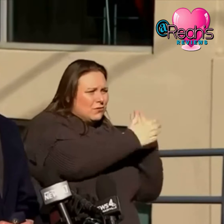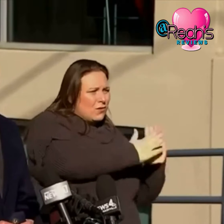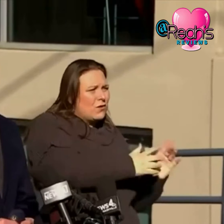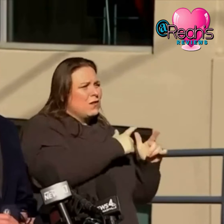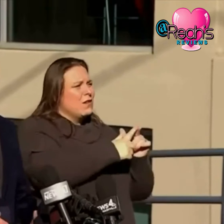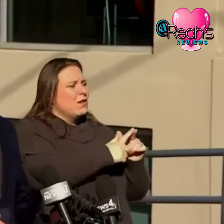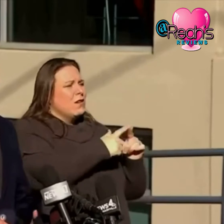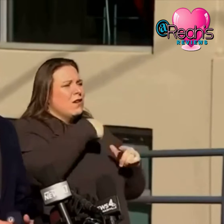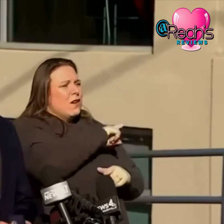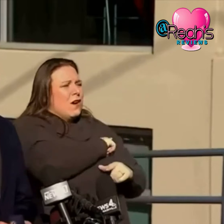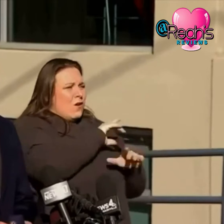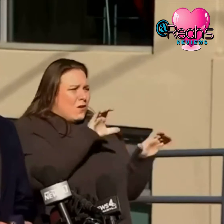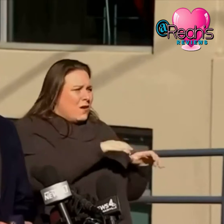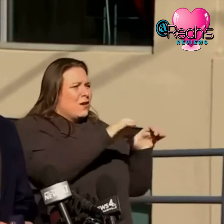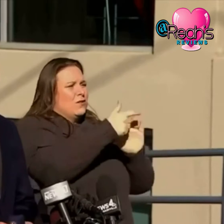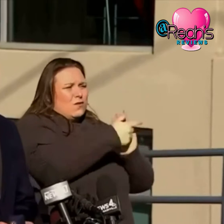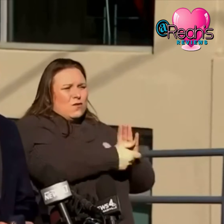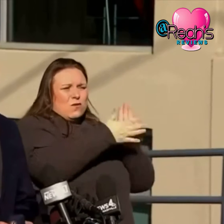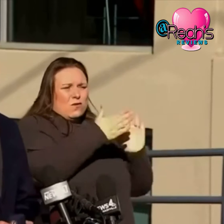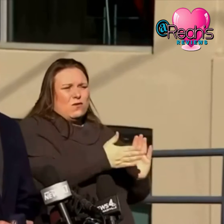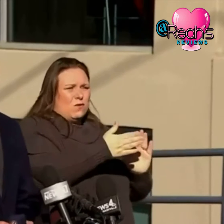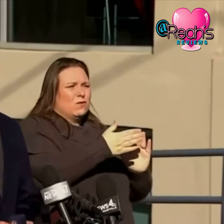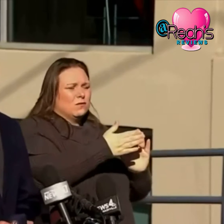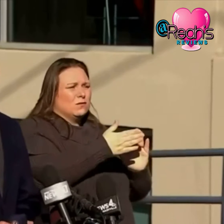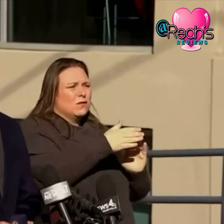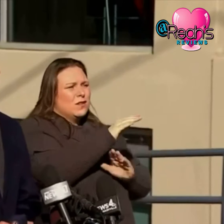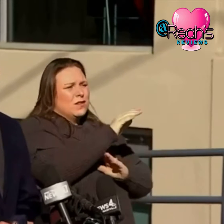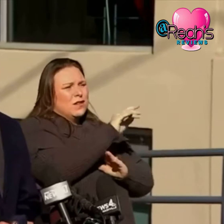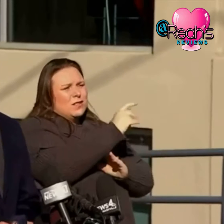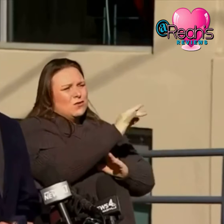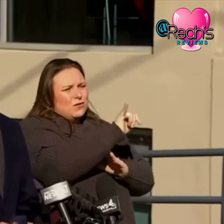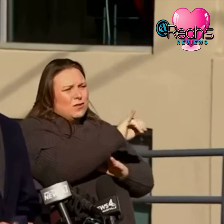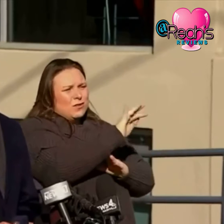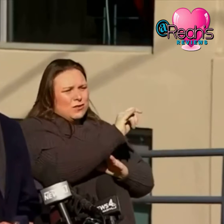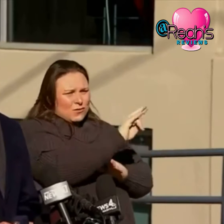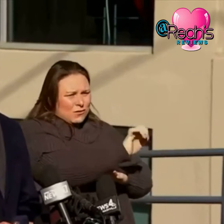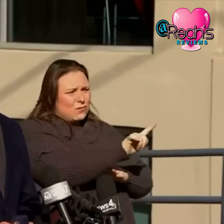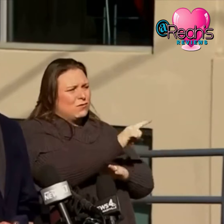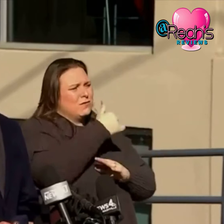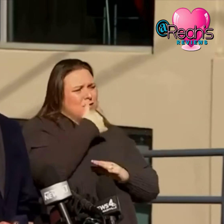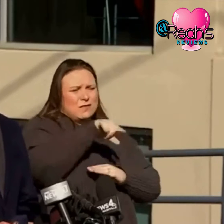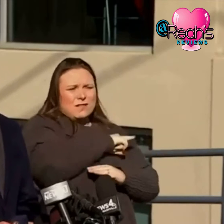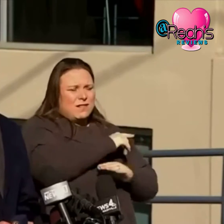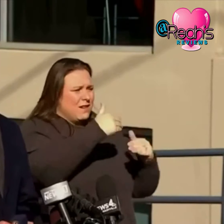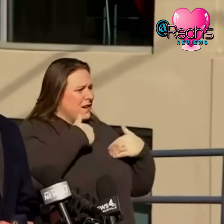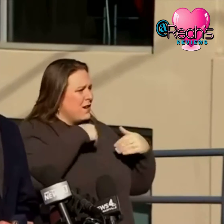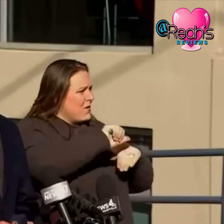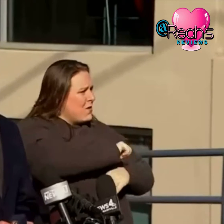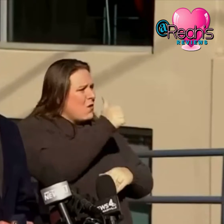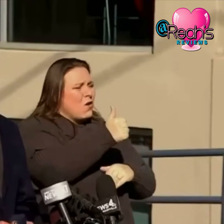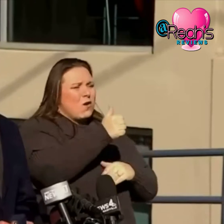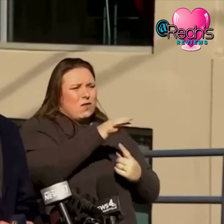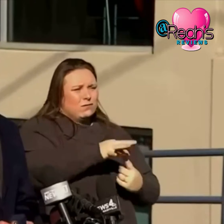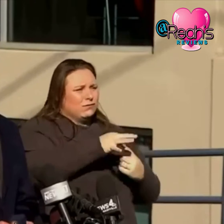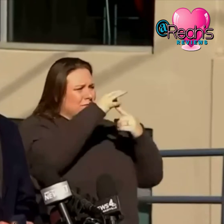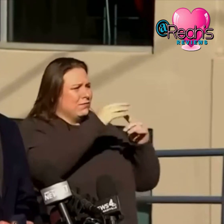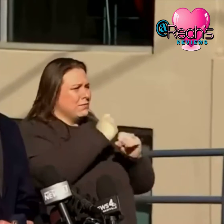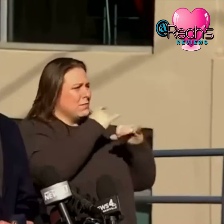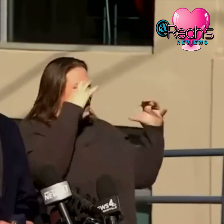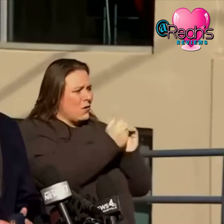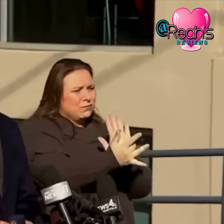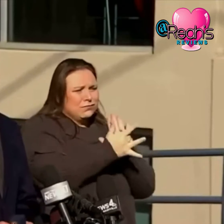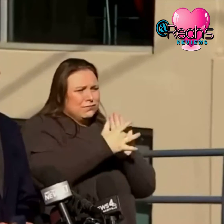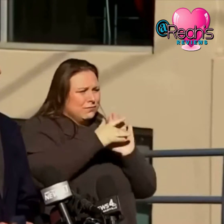Attorney General has told me any resources we need we can have the FBI and the ATF have sent their most specialized bomb technicians here to Nashville